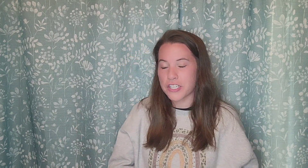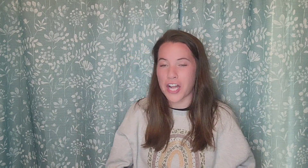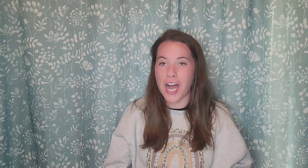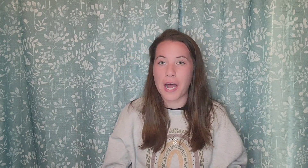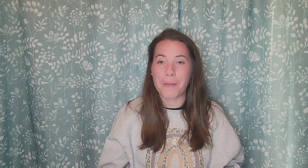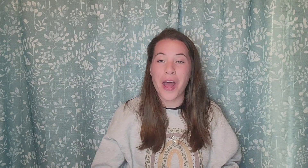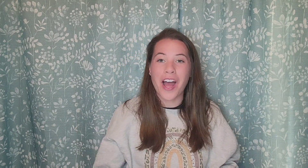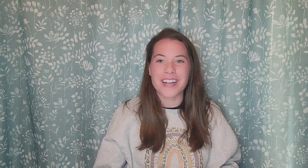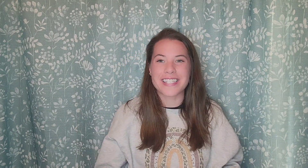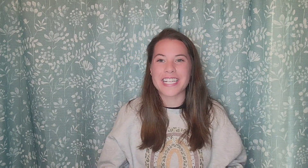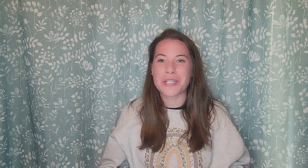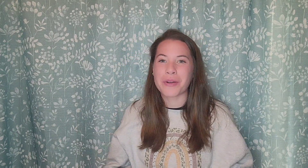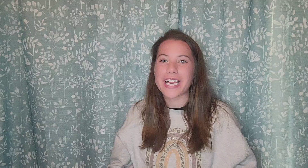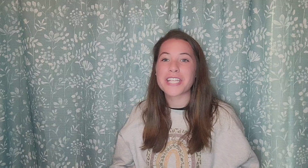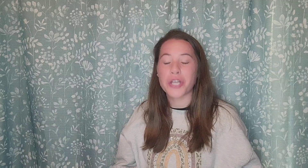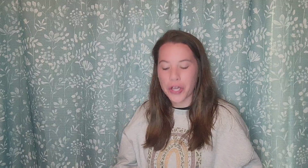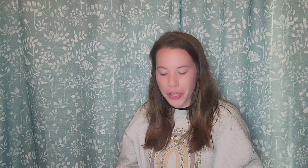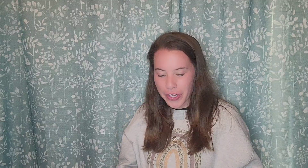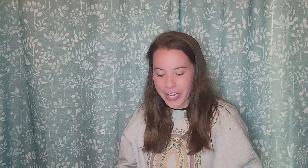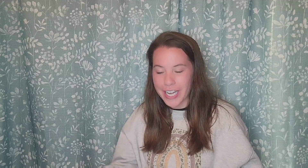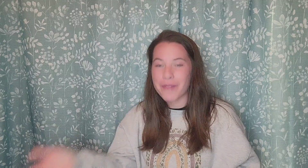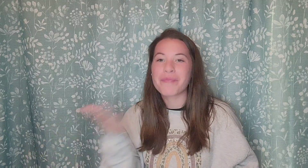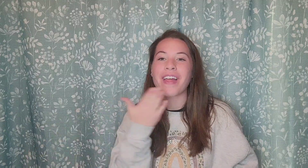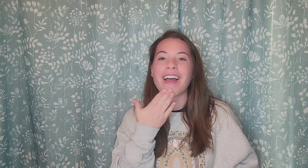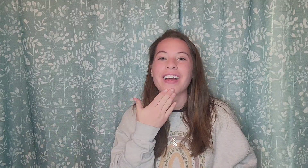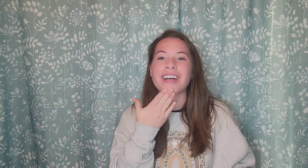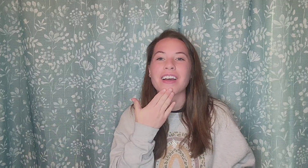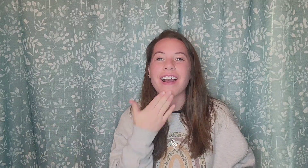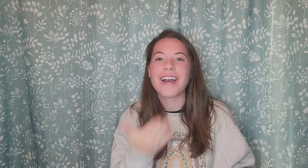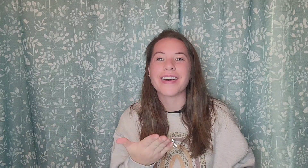job. Our sixth word is good. Good.